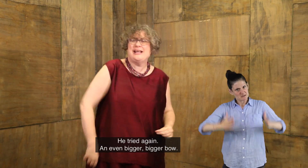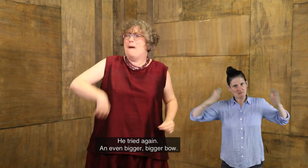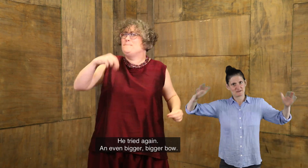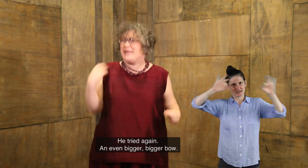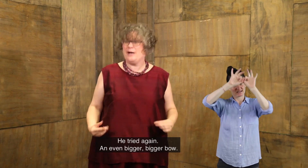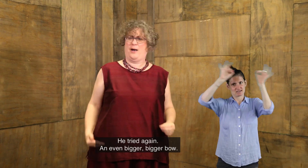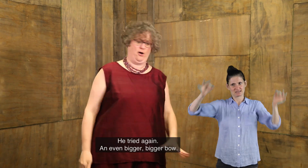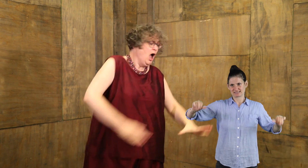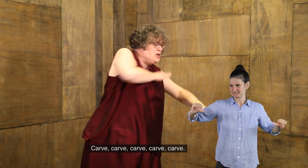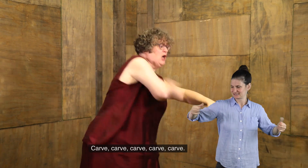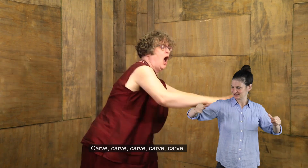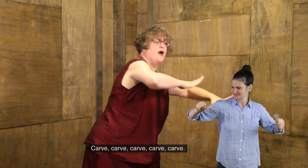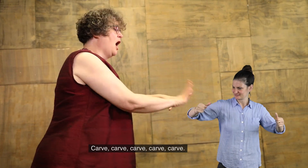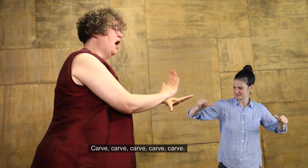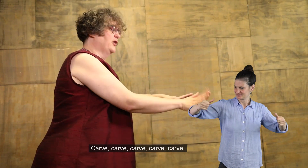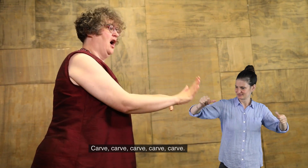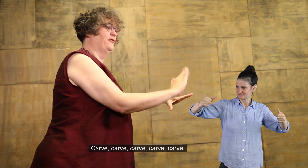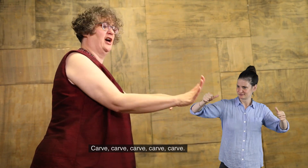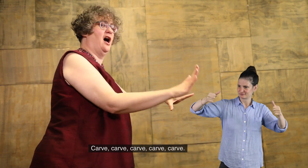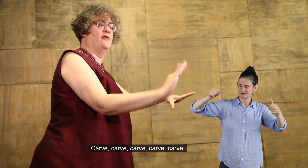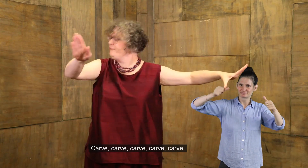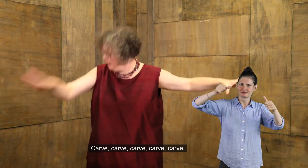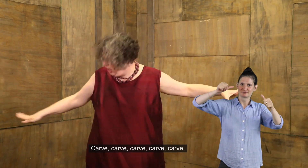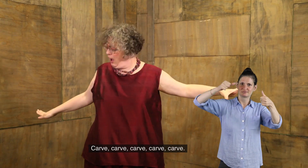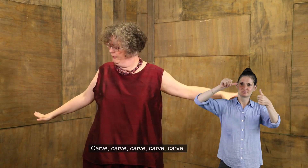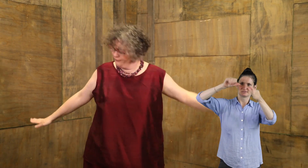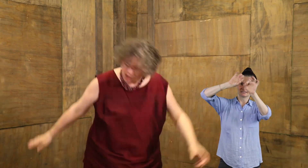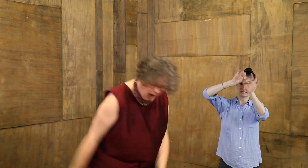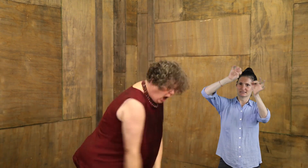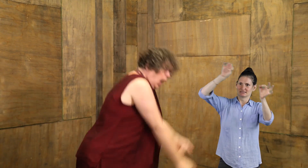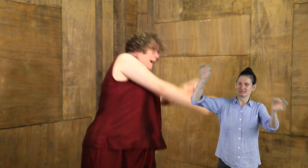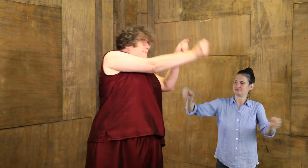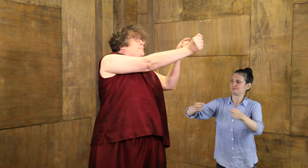even bigger, bigger bow. Carve, carve, carve, carve, carve.